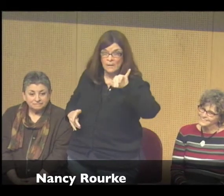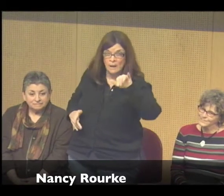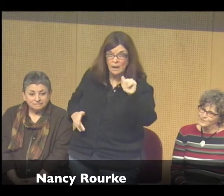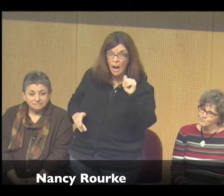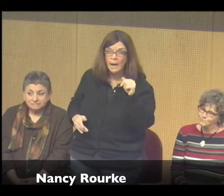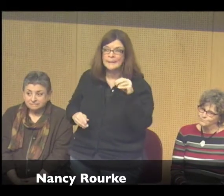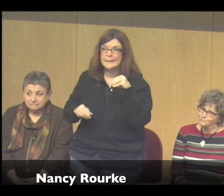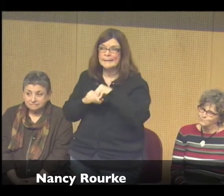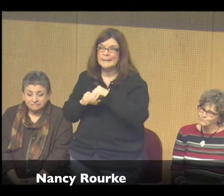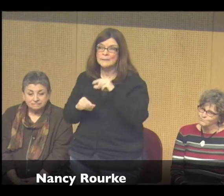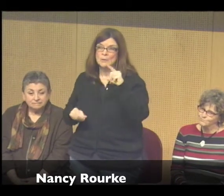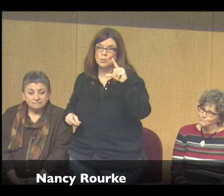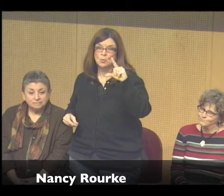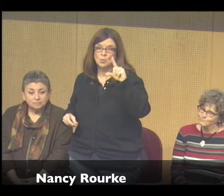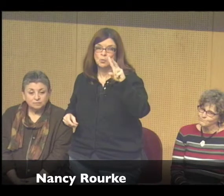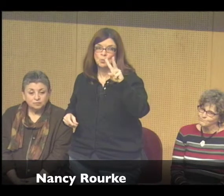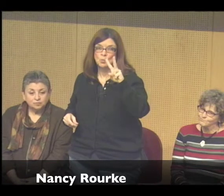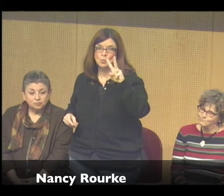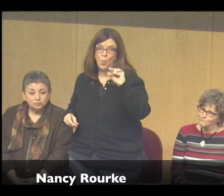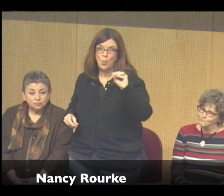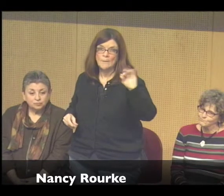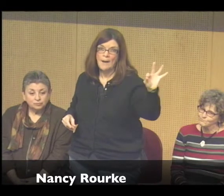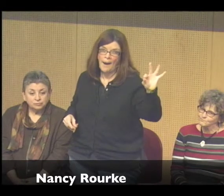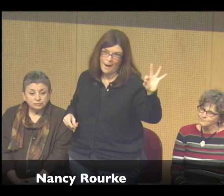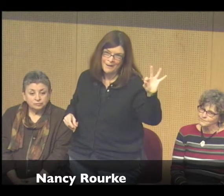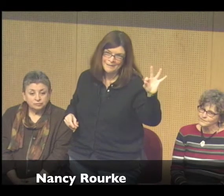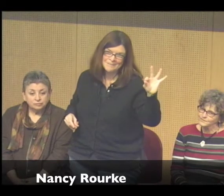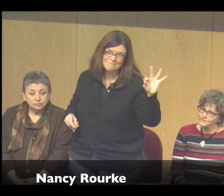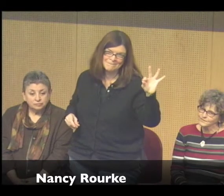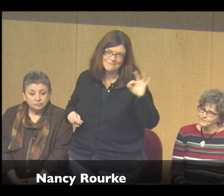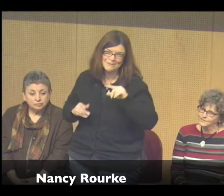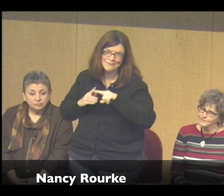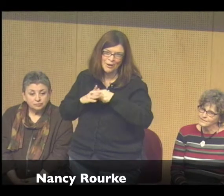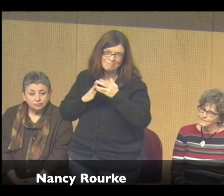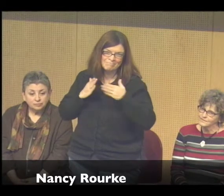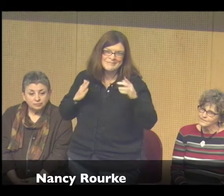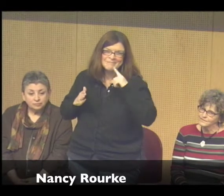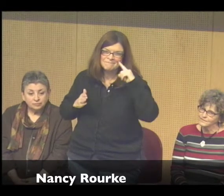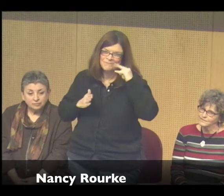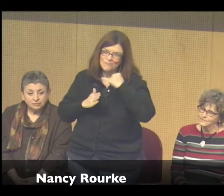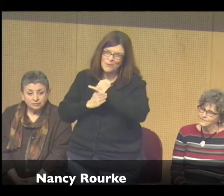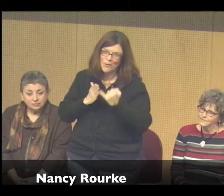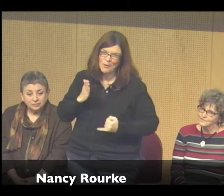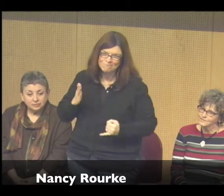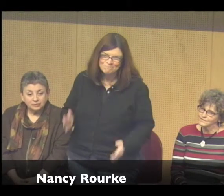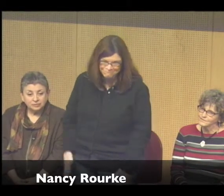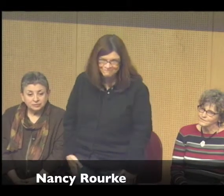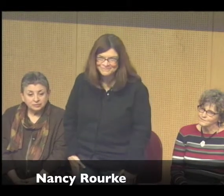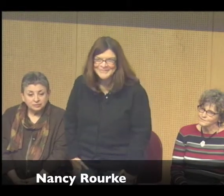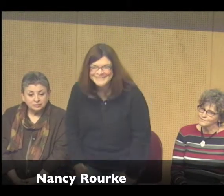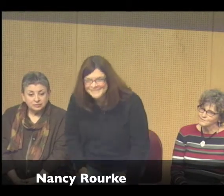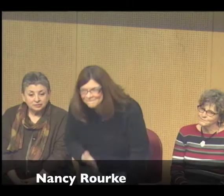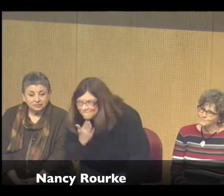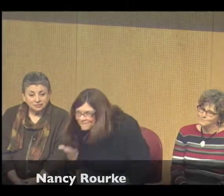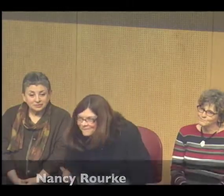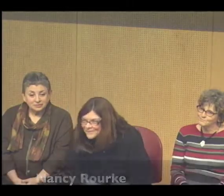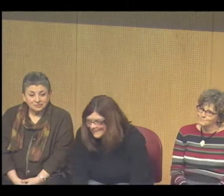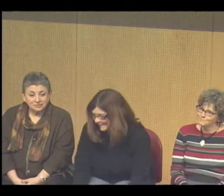I started Divya art in 2009. From then on, I became a truly Deaf.